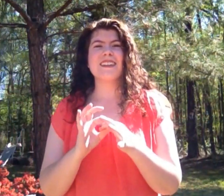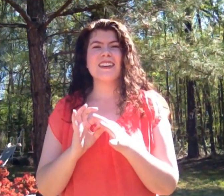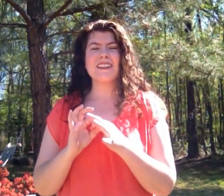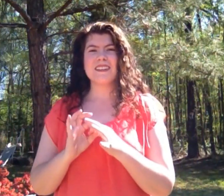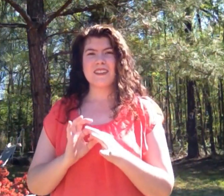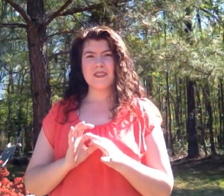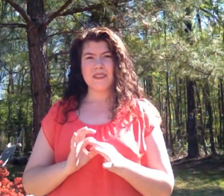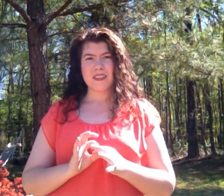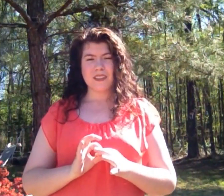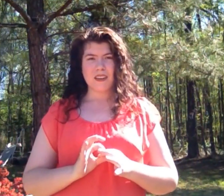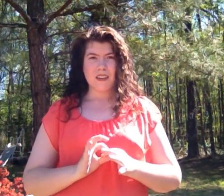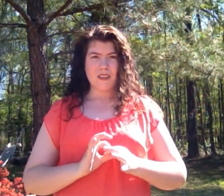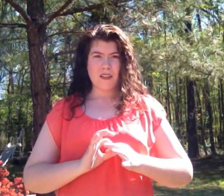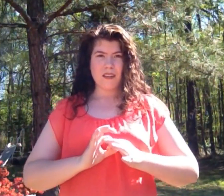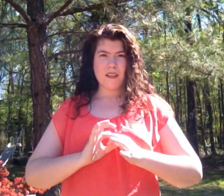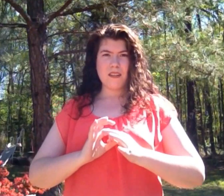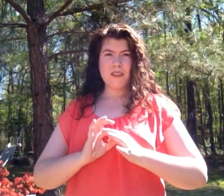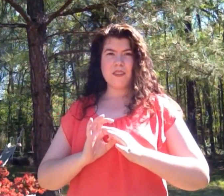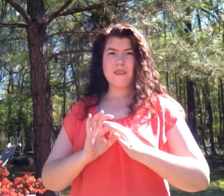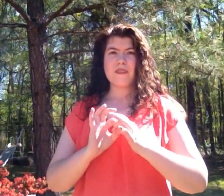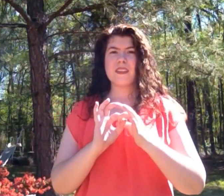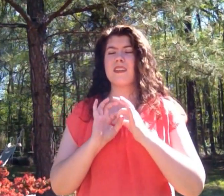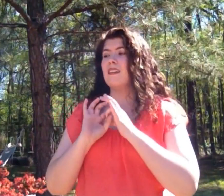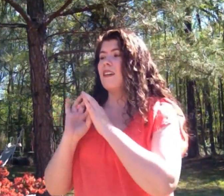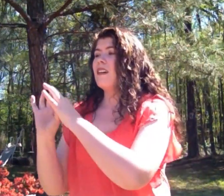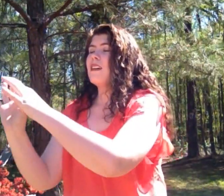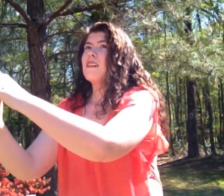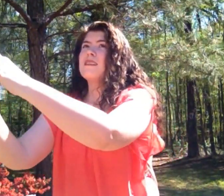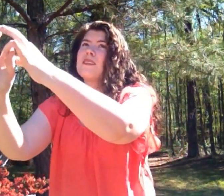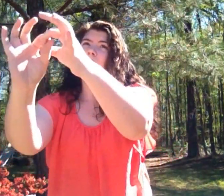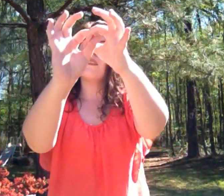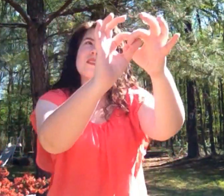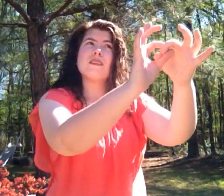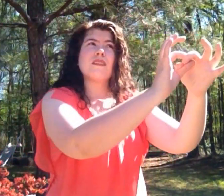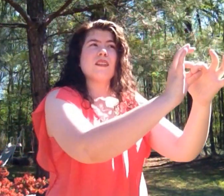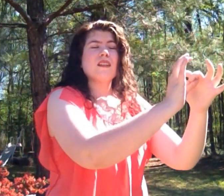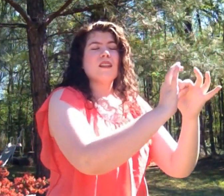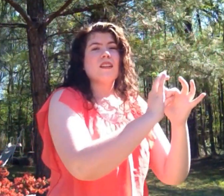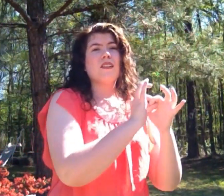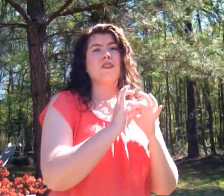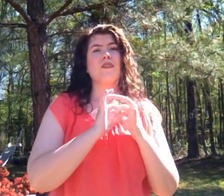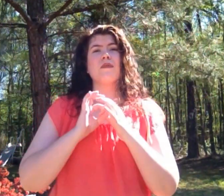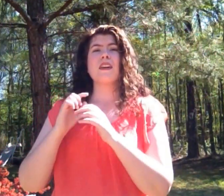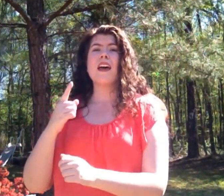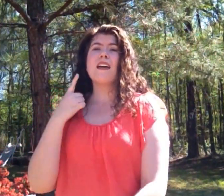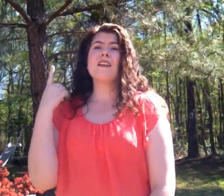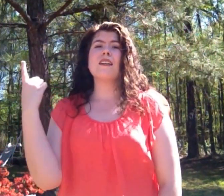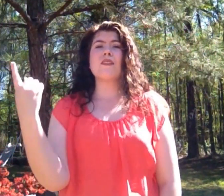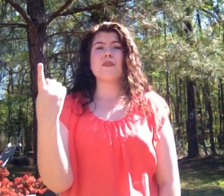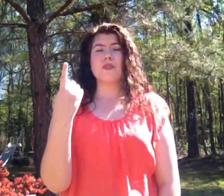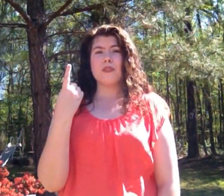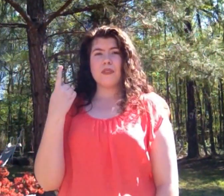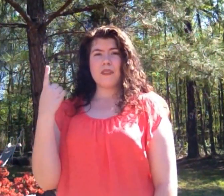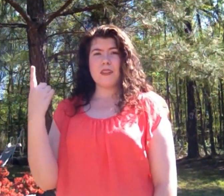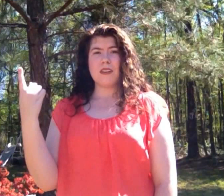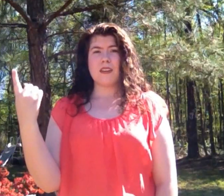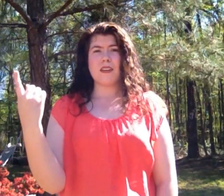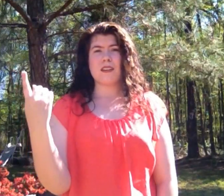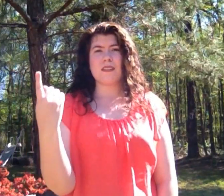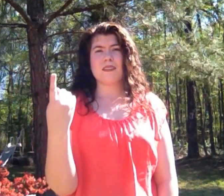to each other In a circle, in a hope that never ends